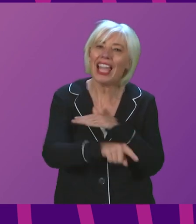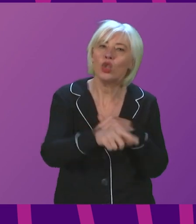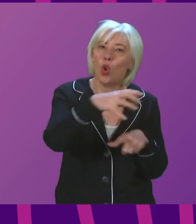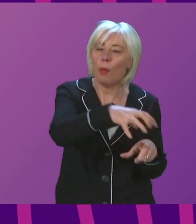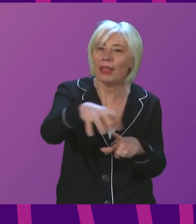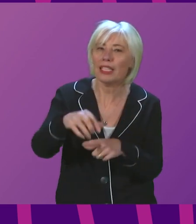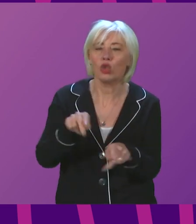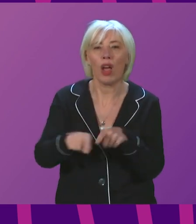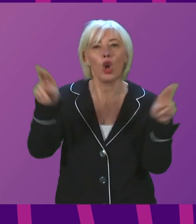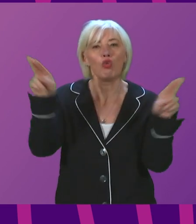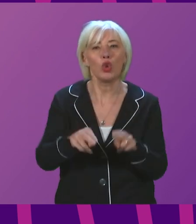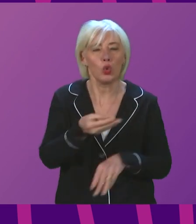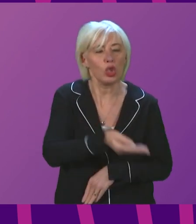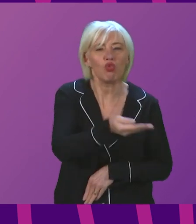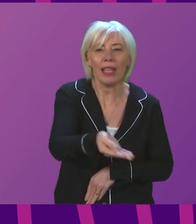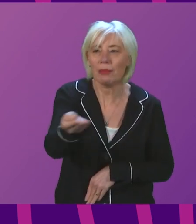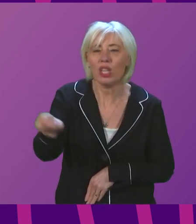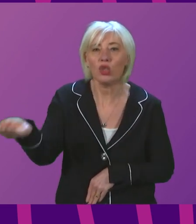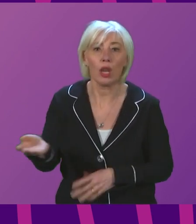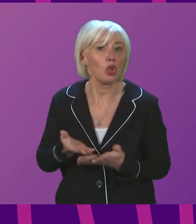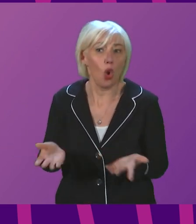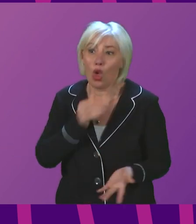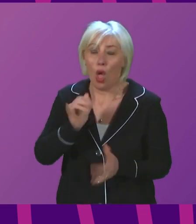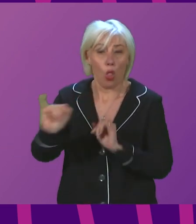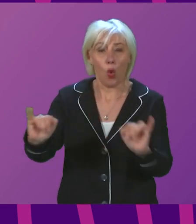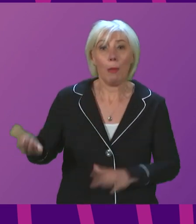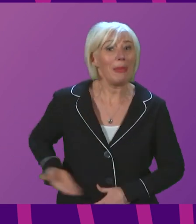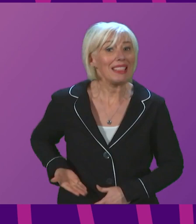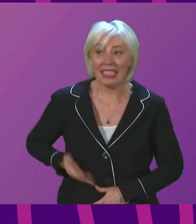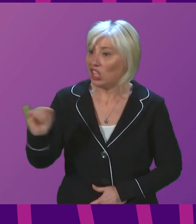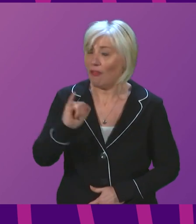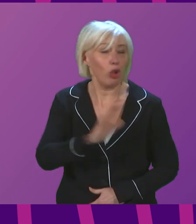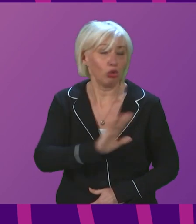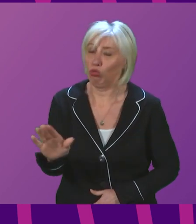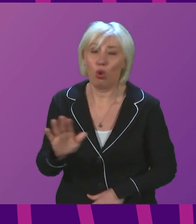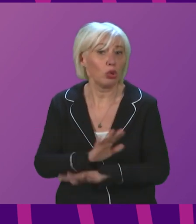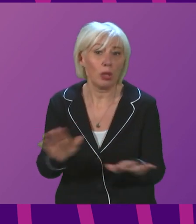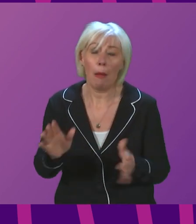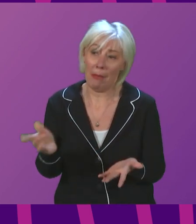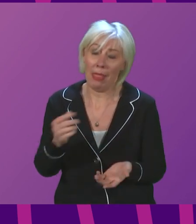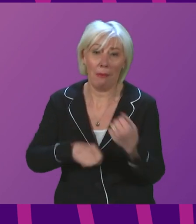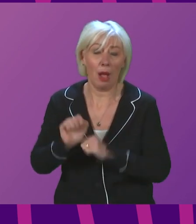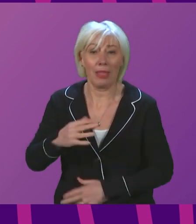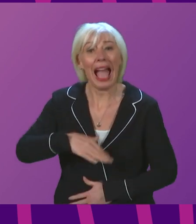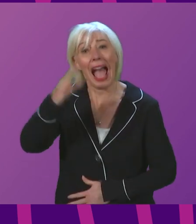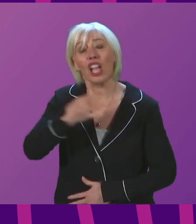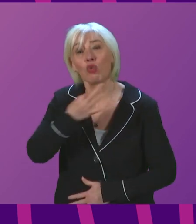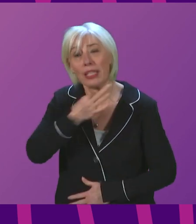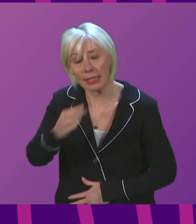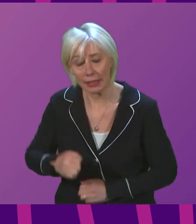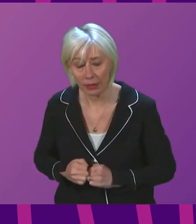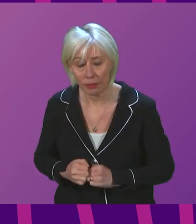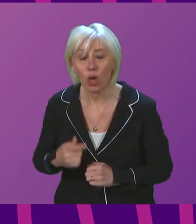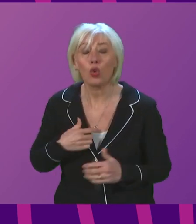transmission risk in what are, through no fault of those who run such venues, higher risk environments. I can